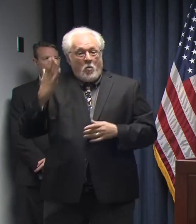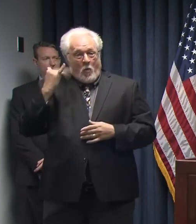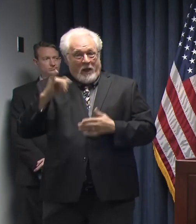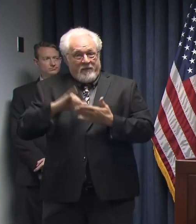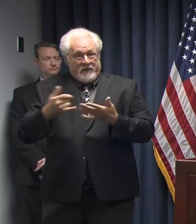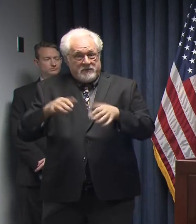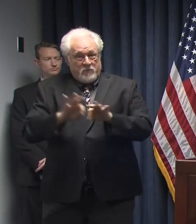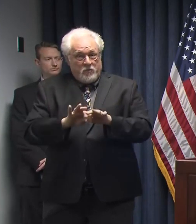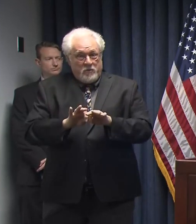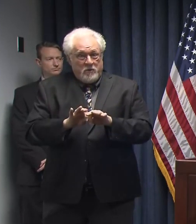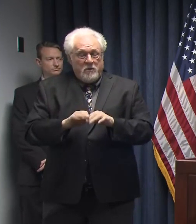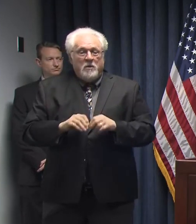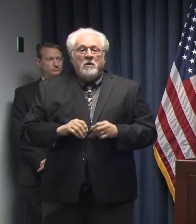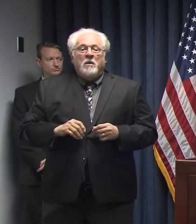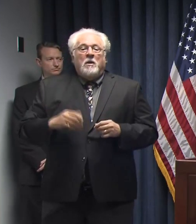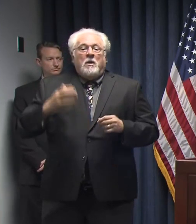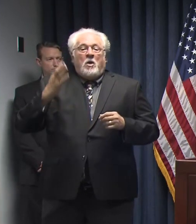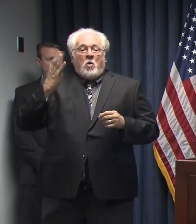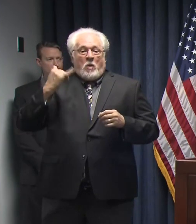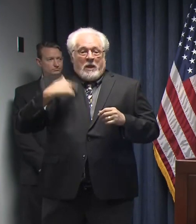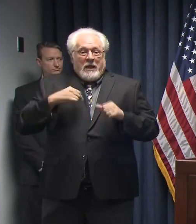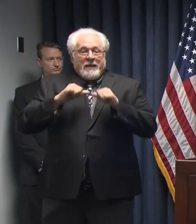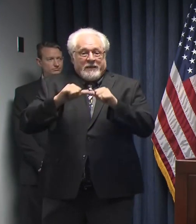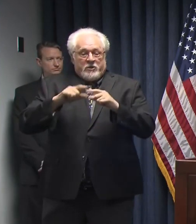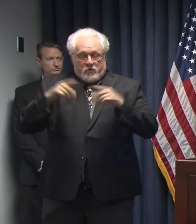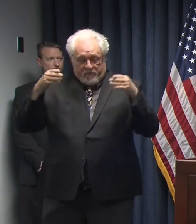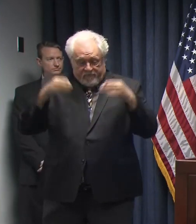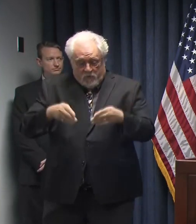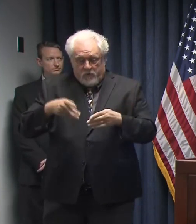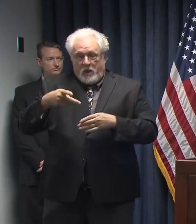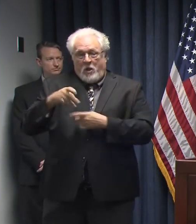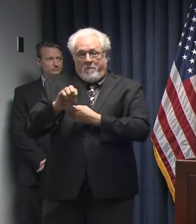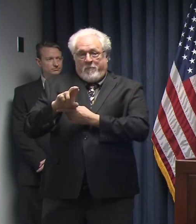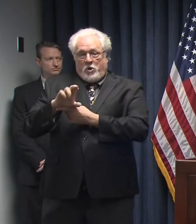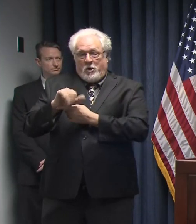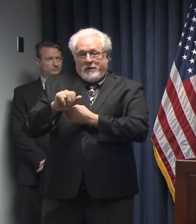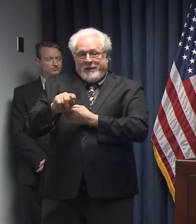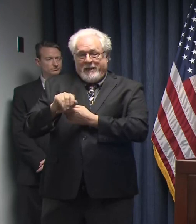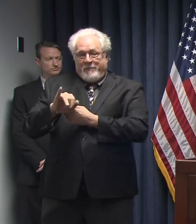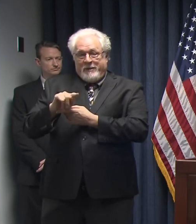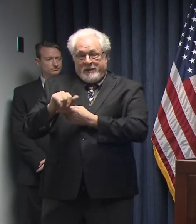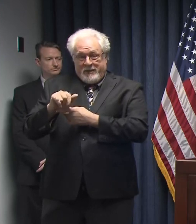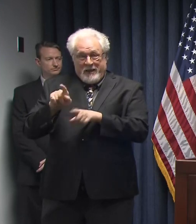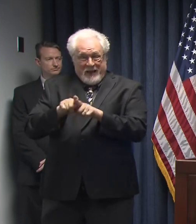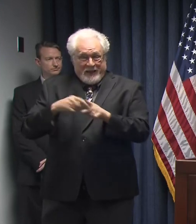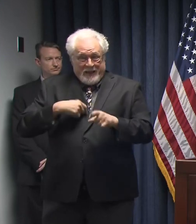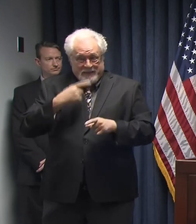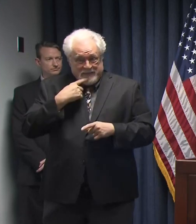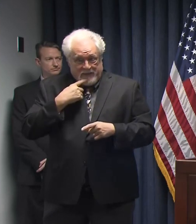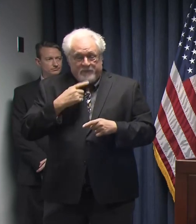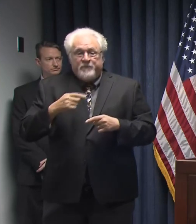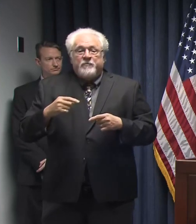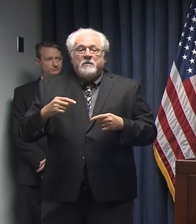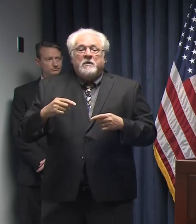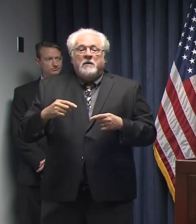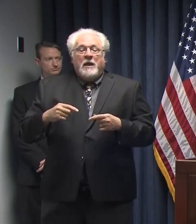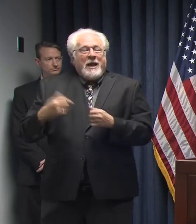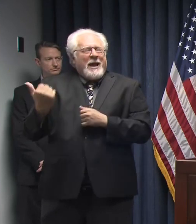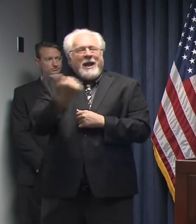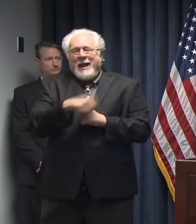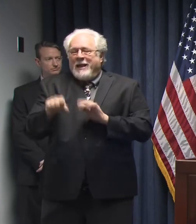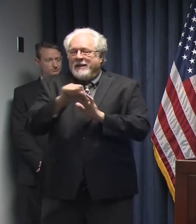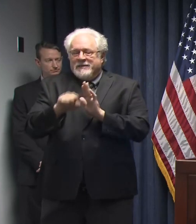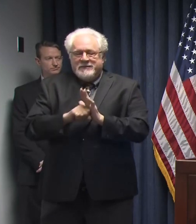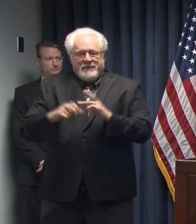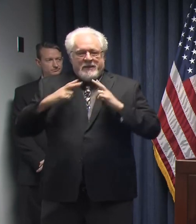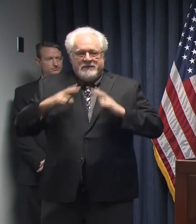that's important and the reason I continue to focus on the per capita numbers, as I have stated before, that any state's